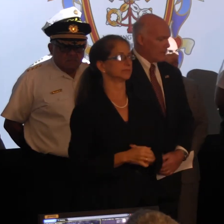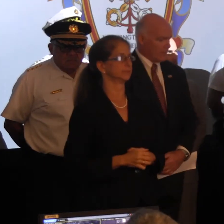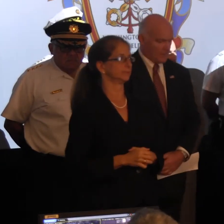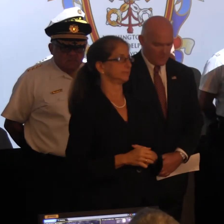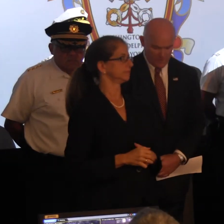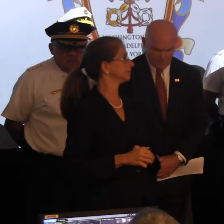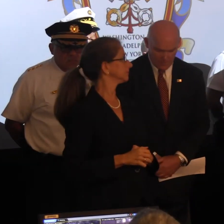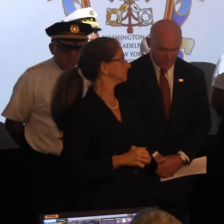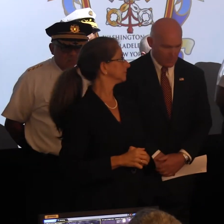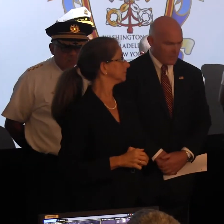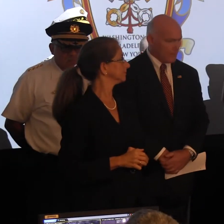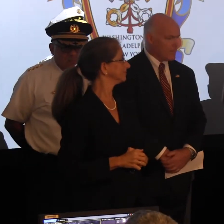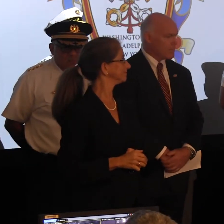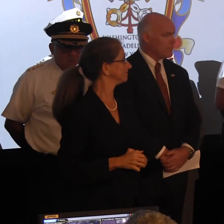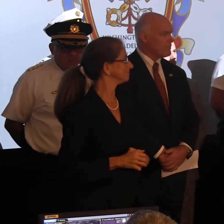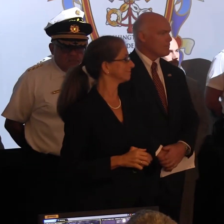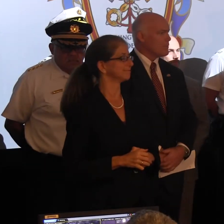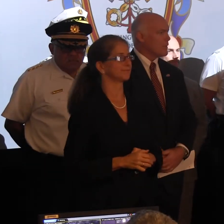Thank you,